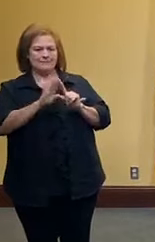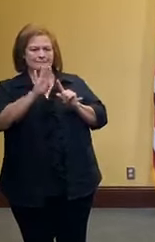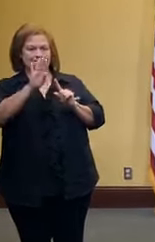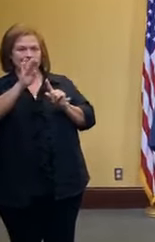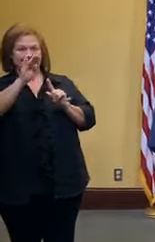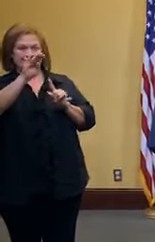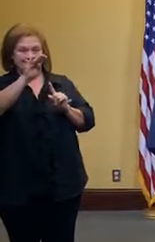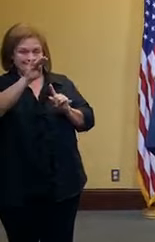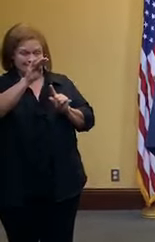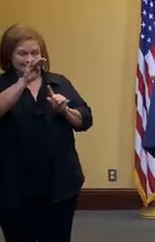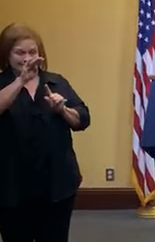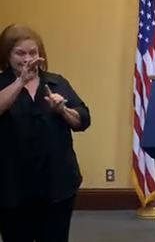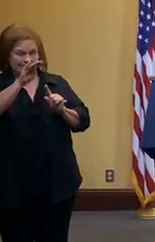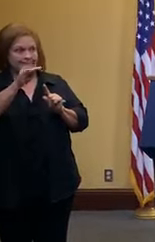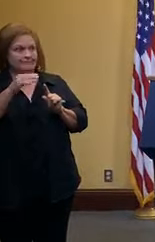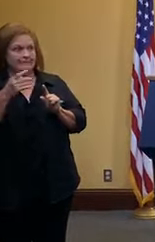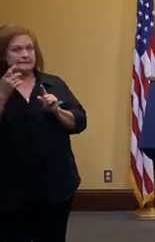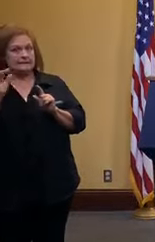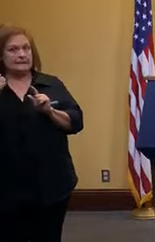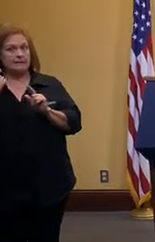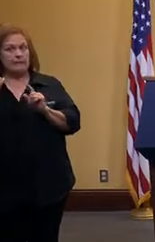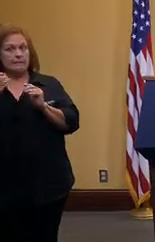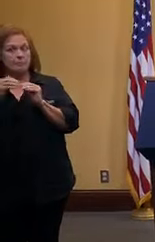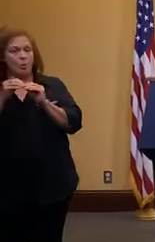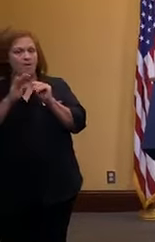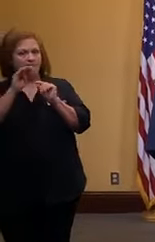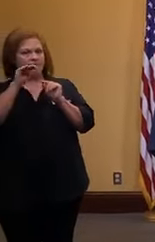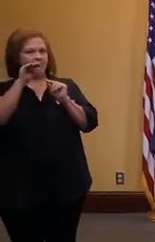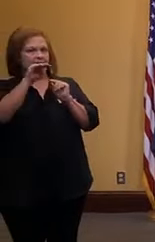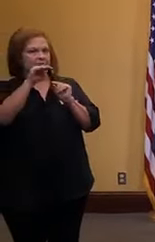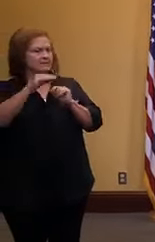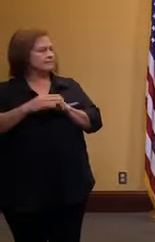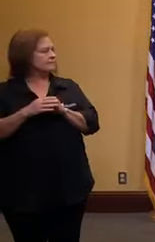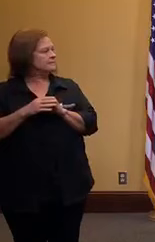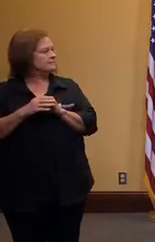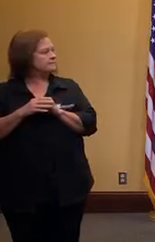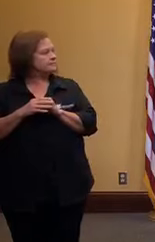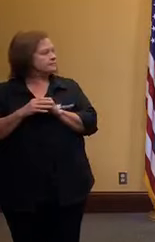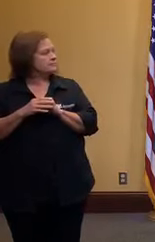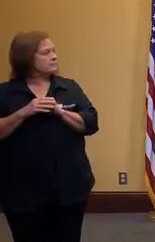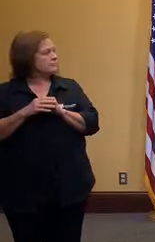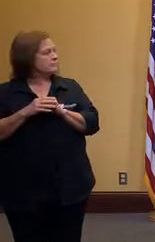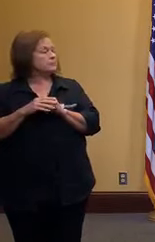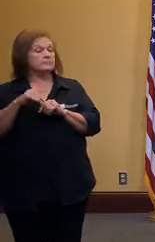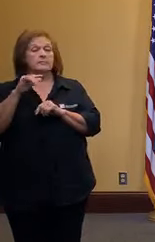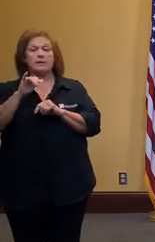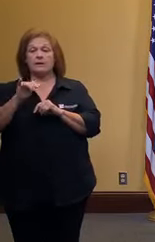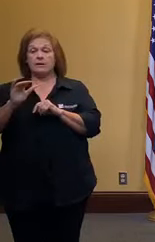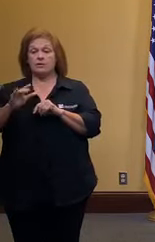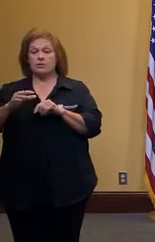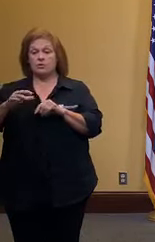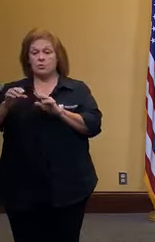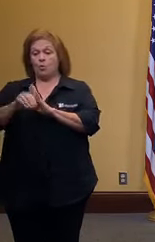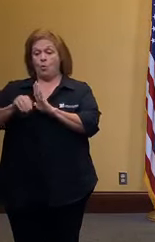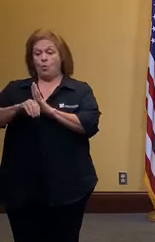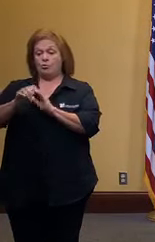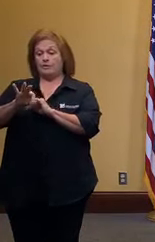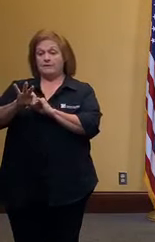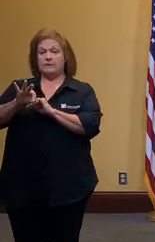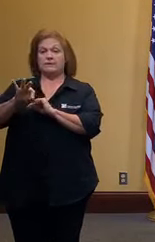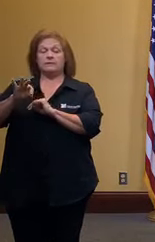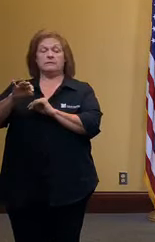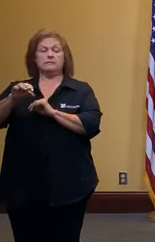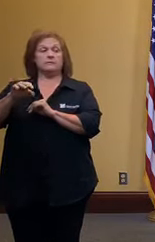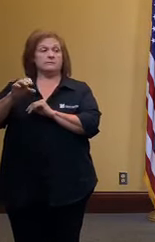curves i'm going to show you and we've been able to flatten them all um in re in the region so new orleans jefferson st